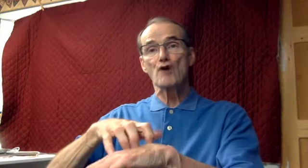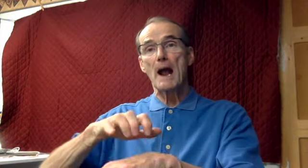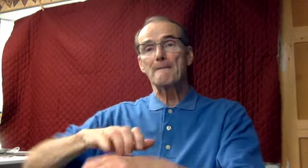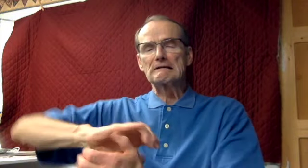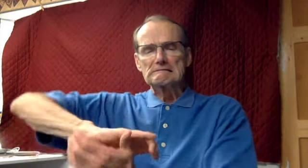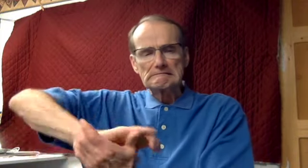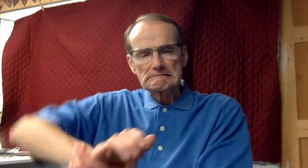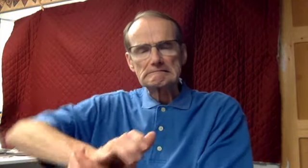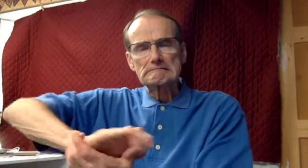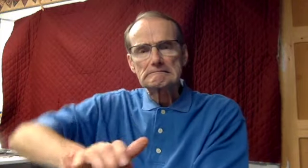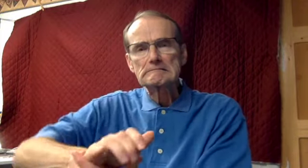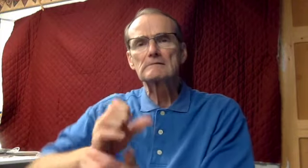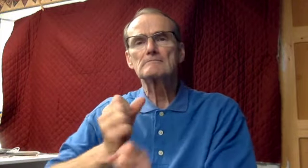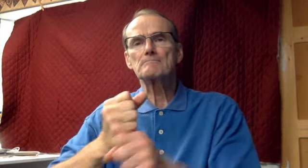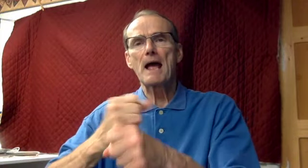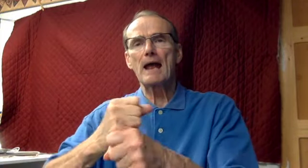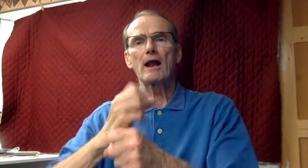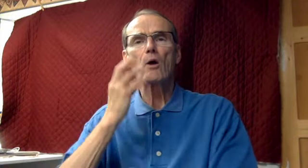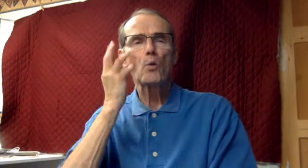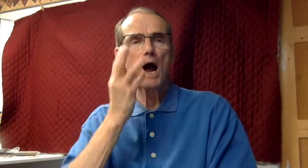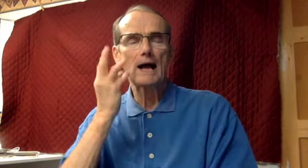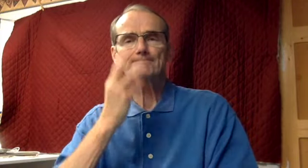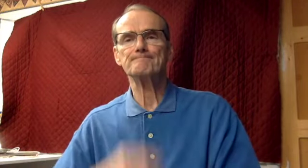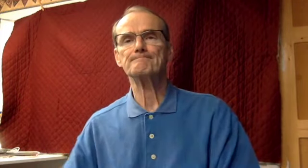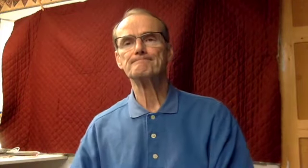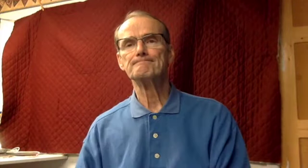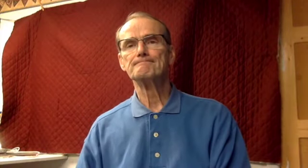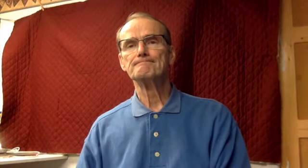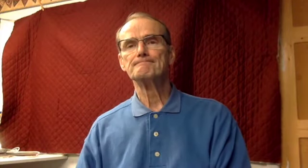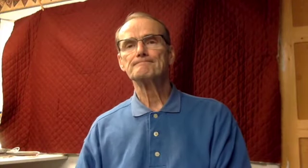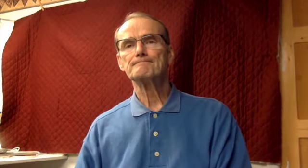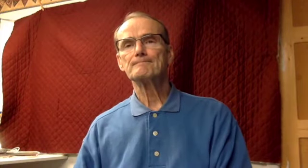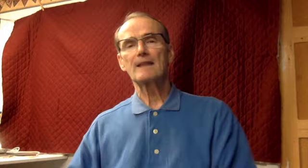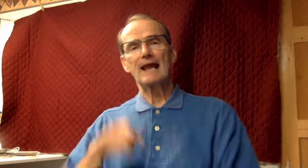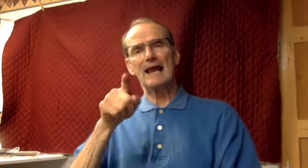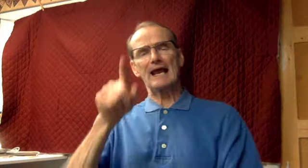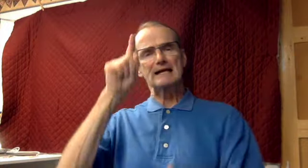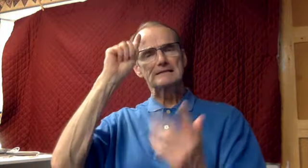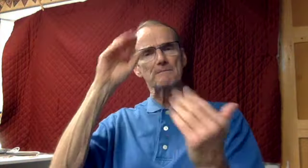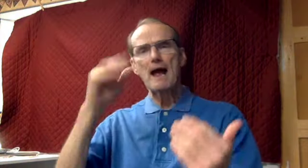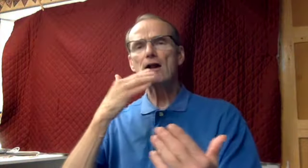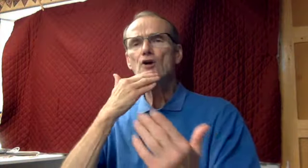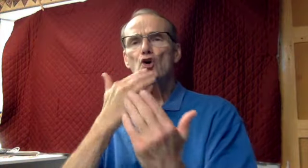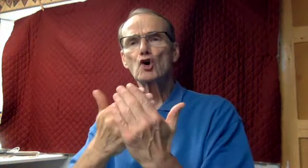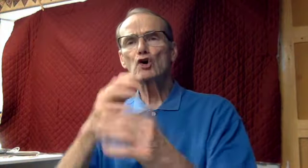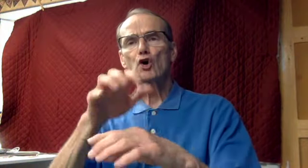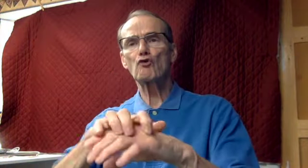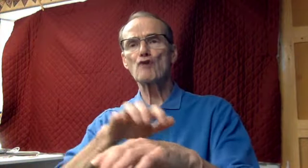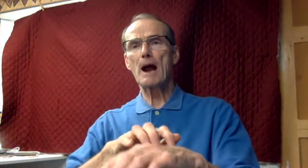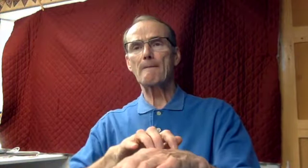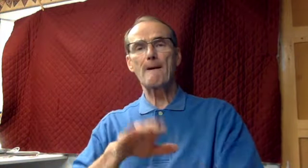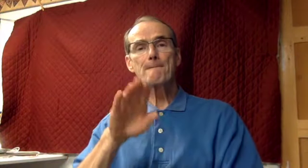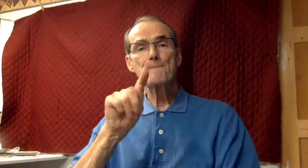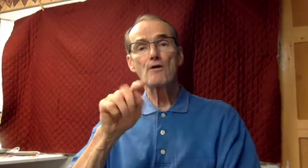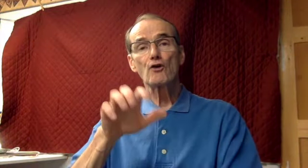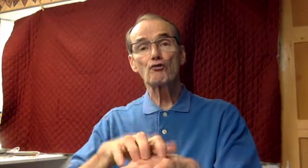then he looked for the crop of grapes but what it yielded was wild grapes